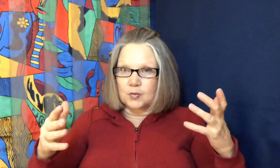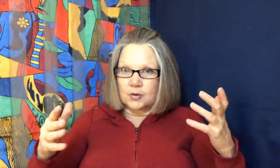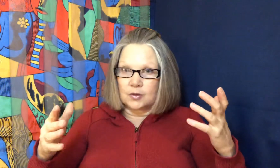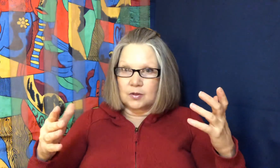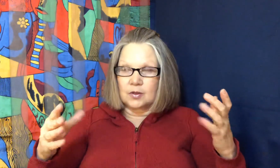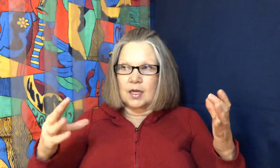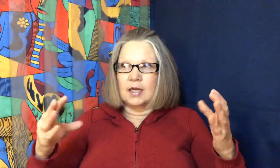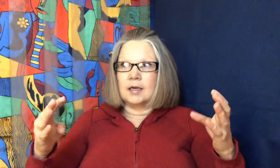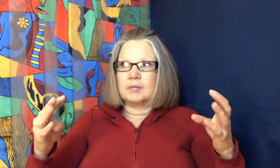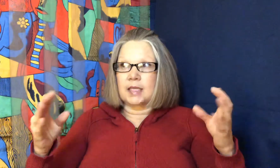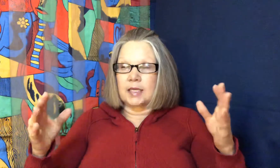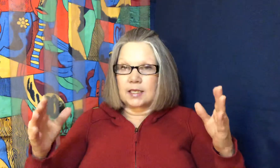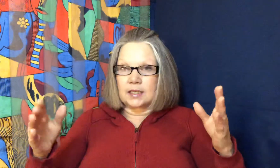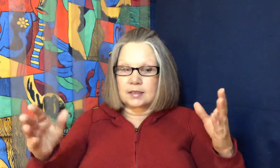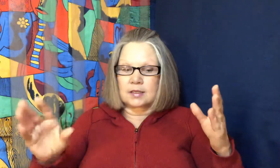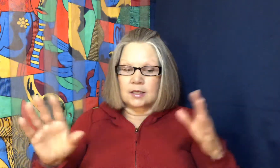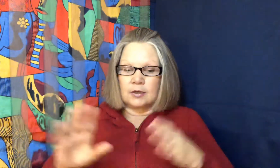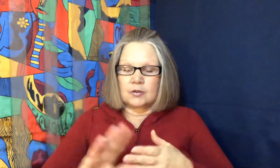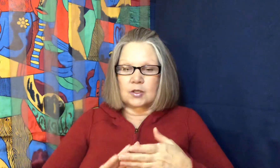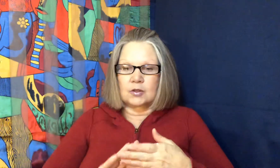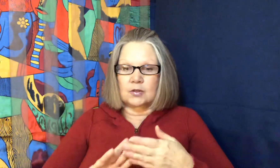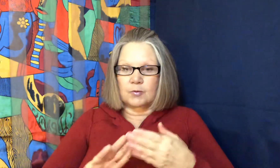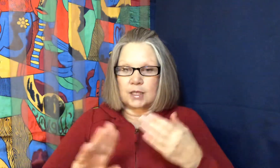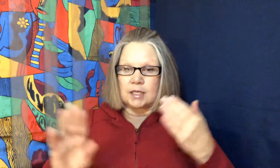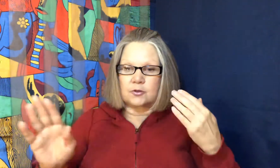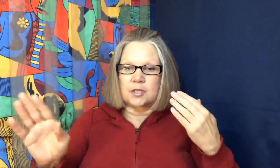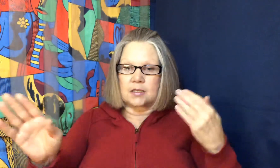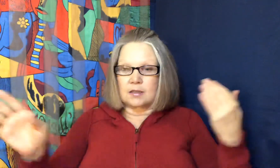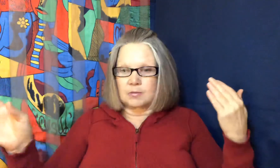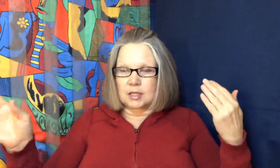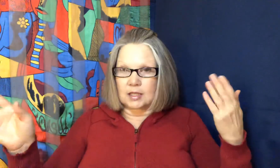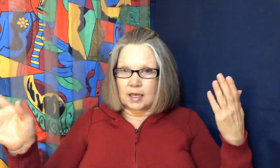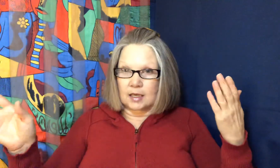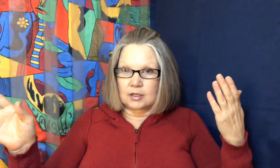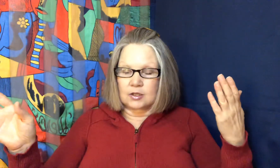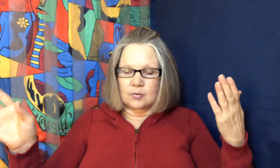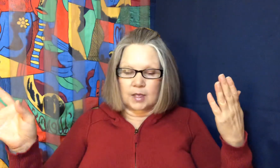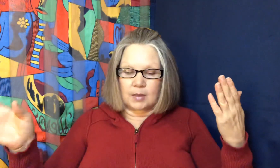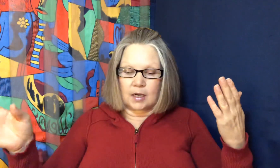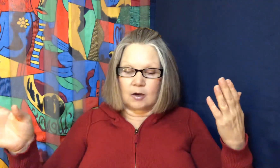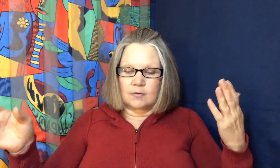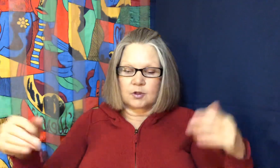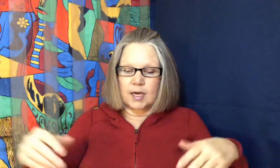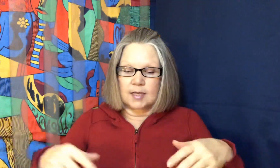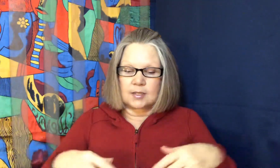deities you know so it's a really interesting subject to get into but I'm getting off track so